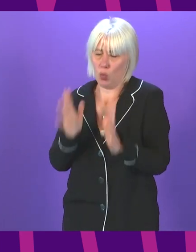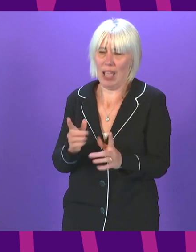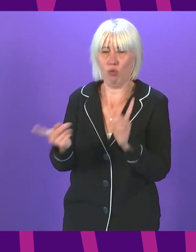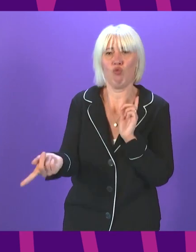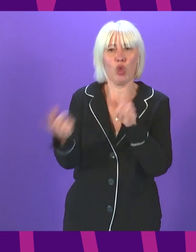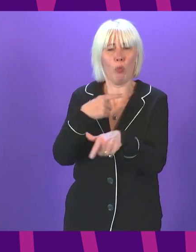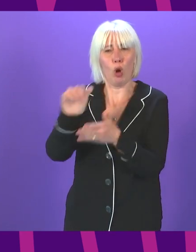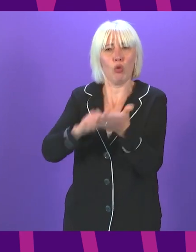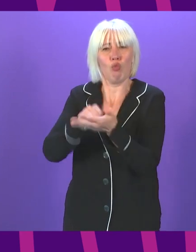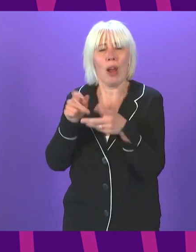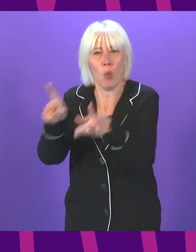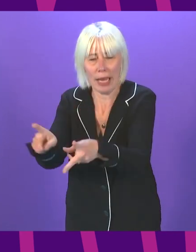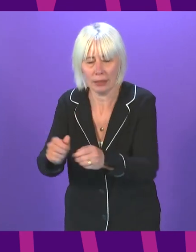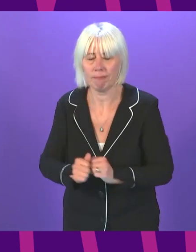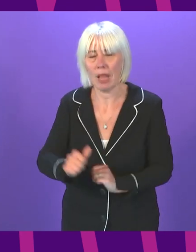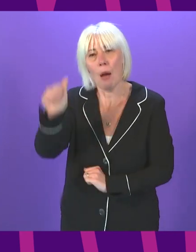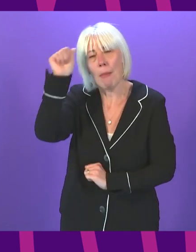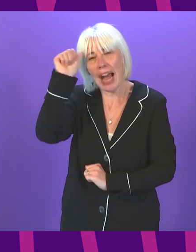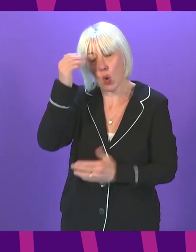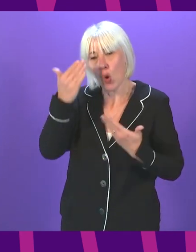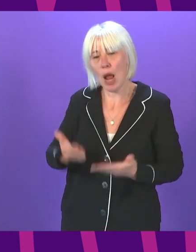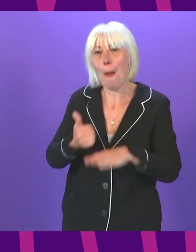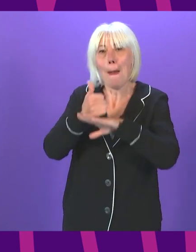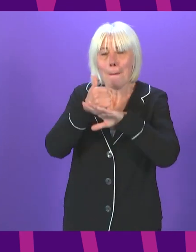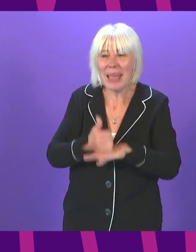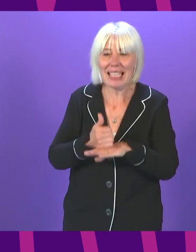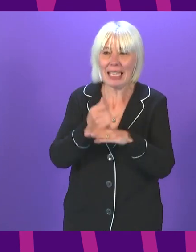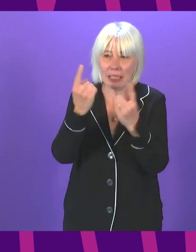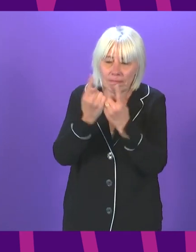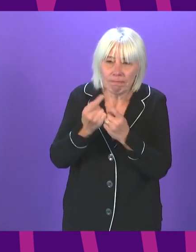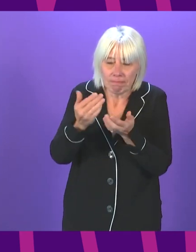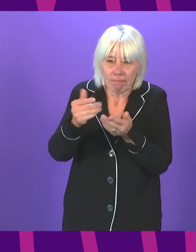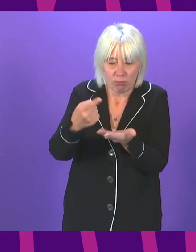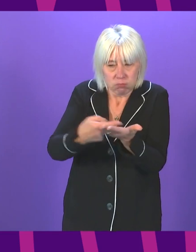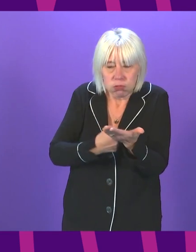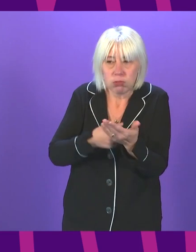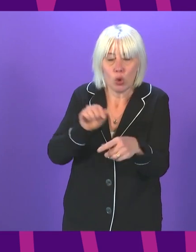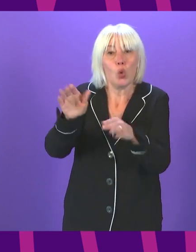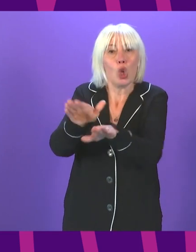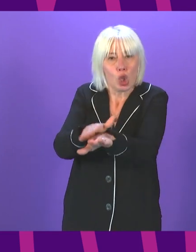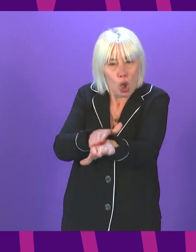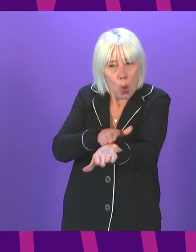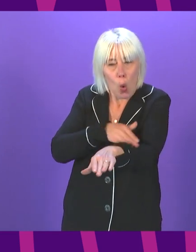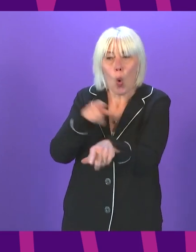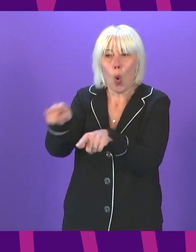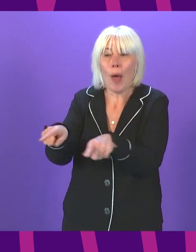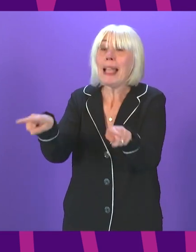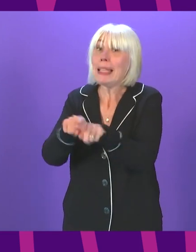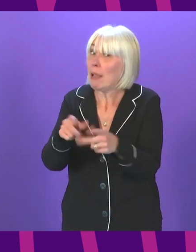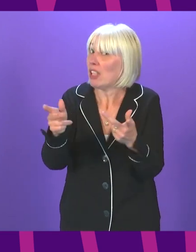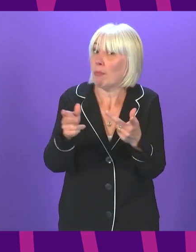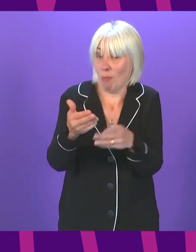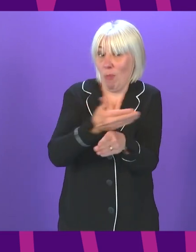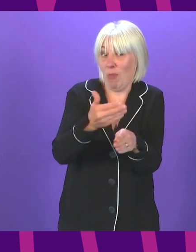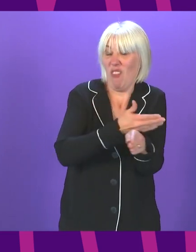that properly. What I do know right now is that the same basic mitigations can help slow it down, as was the case with earlier strains of the virus. So